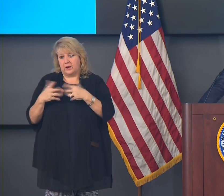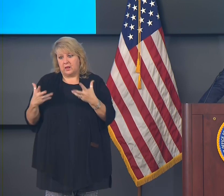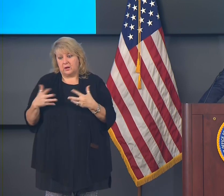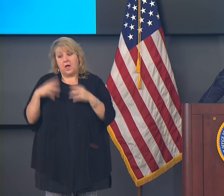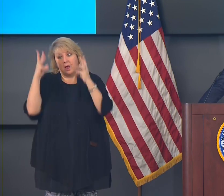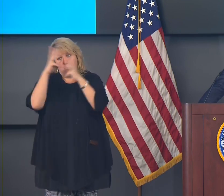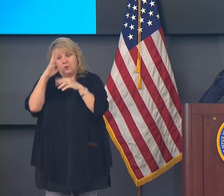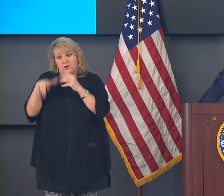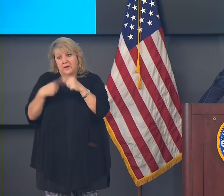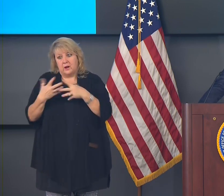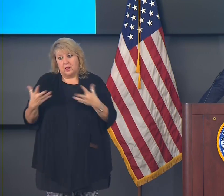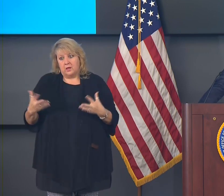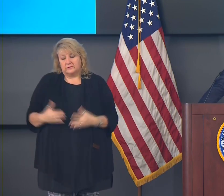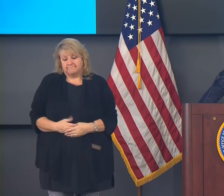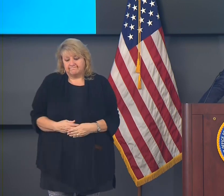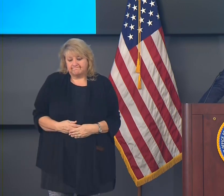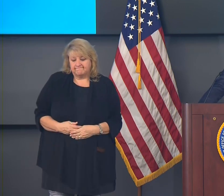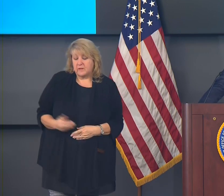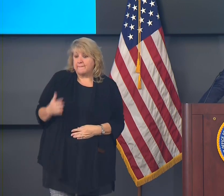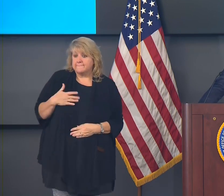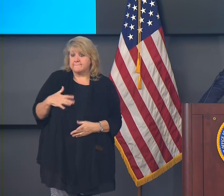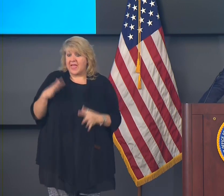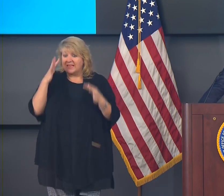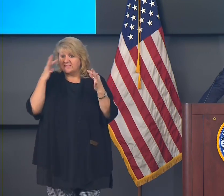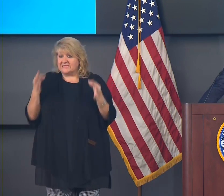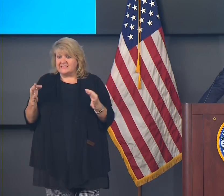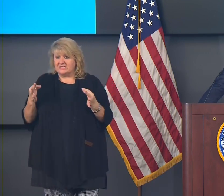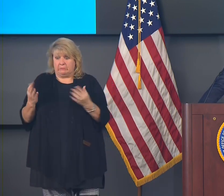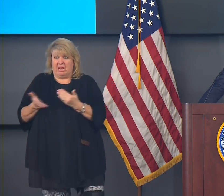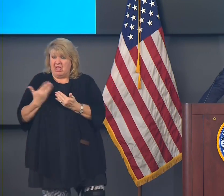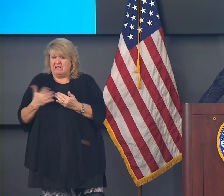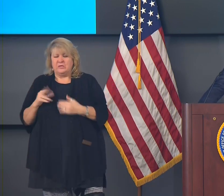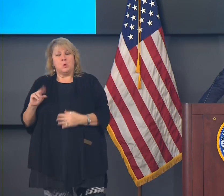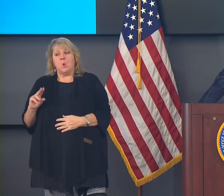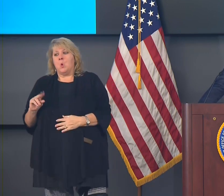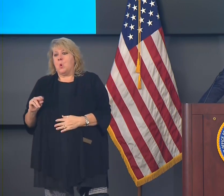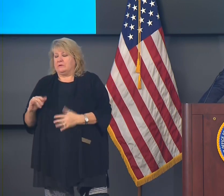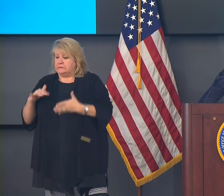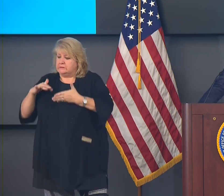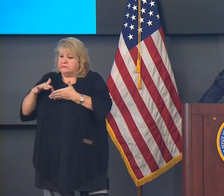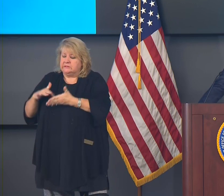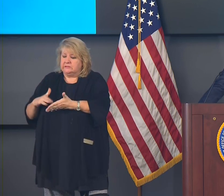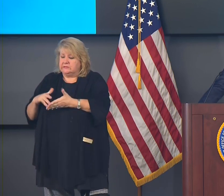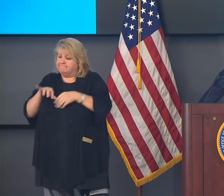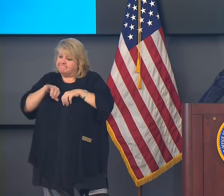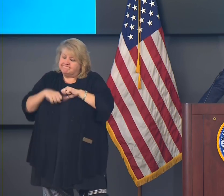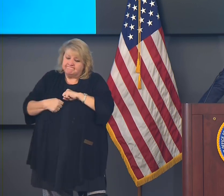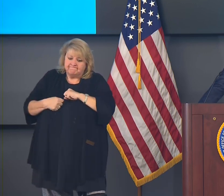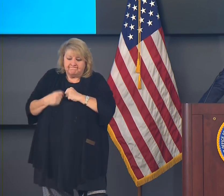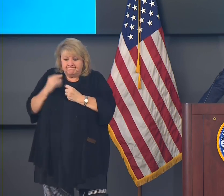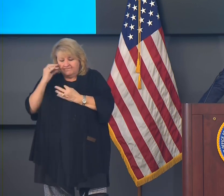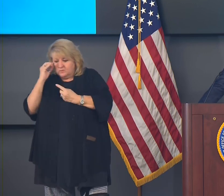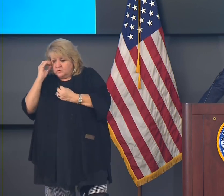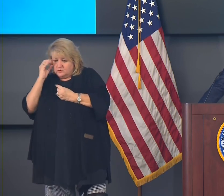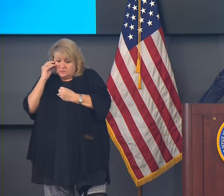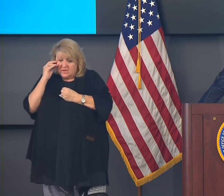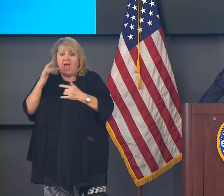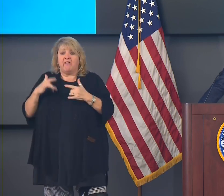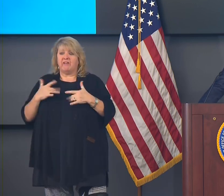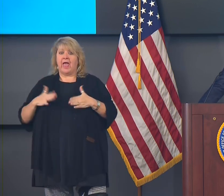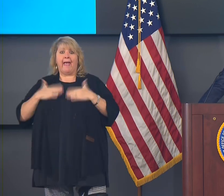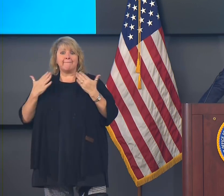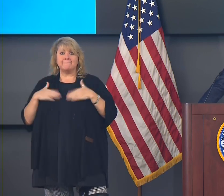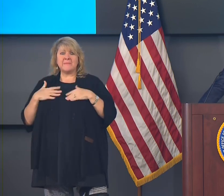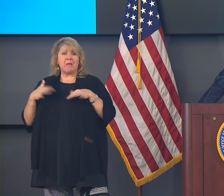not a decision that I have made that's been easy. There's not one that bring me any joy. I am